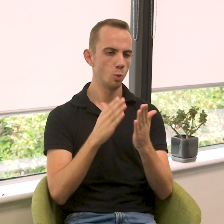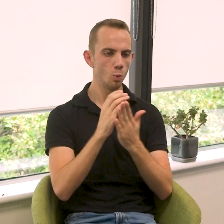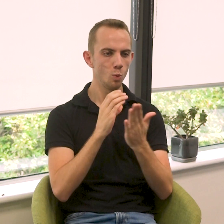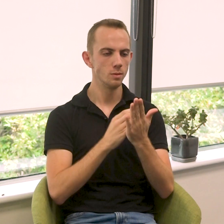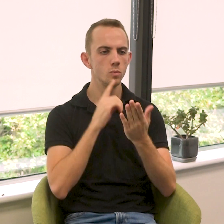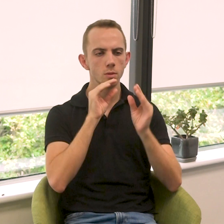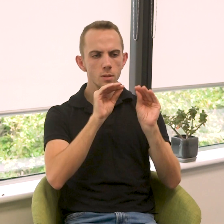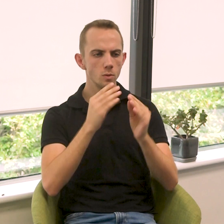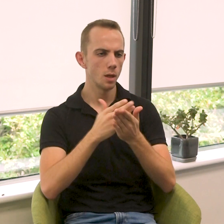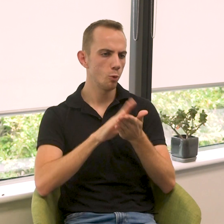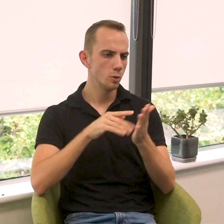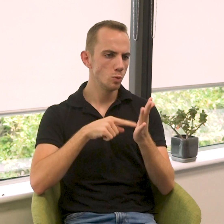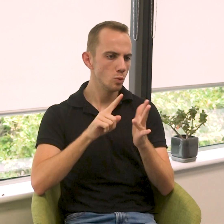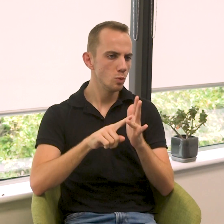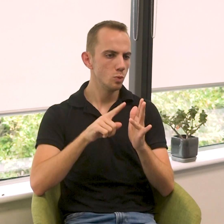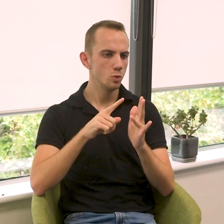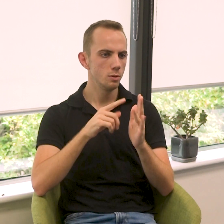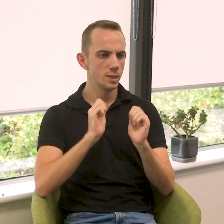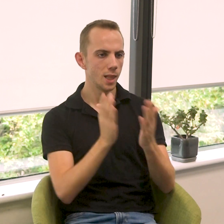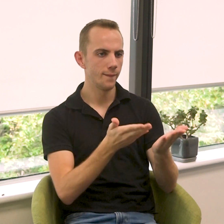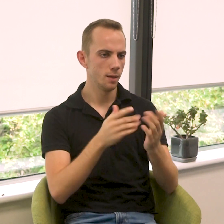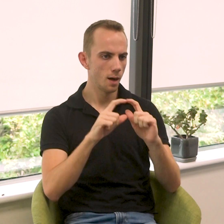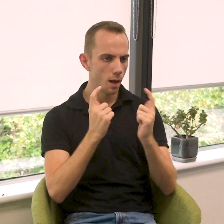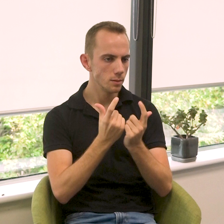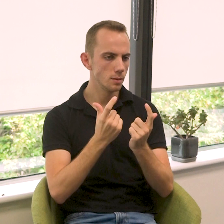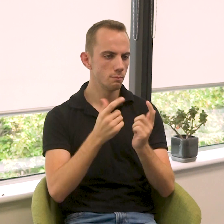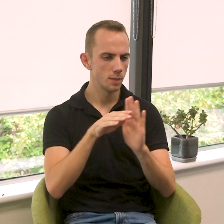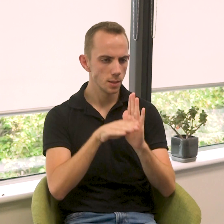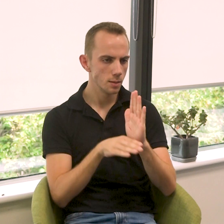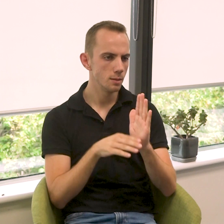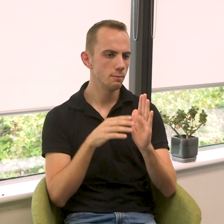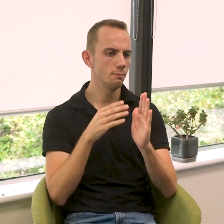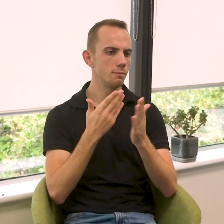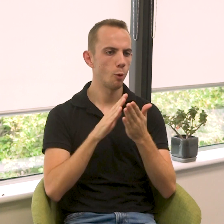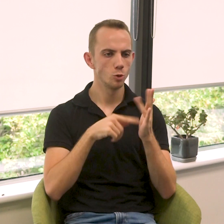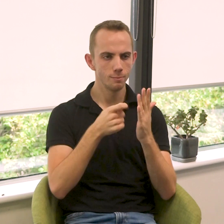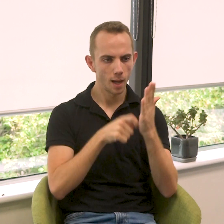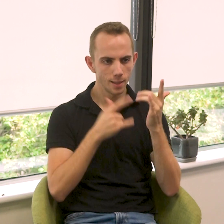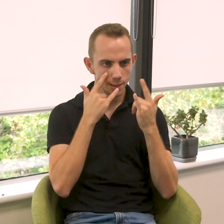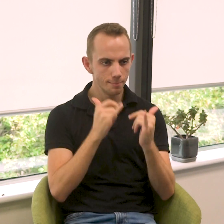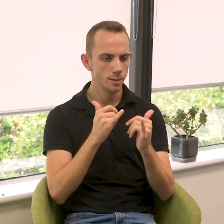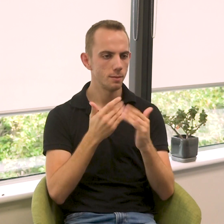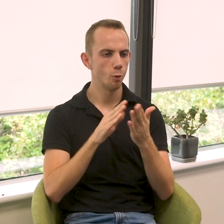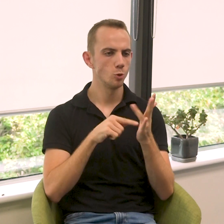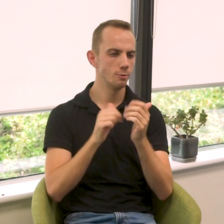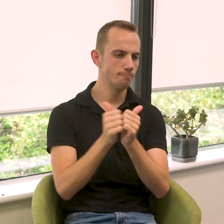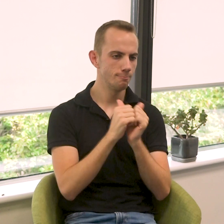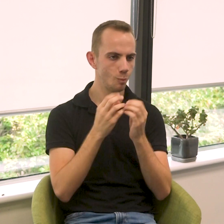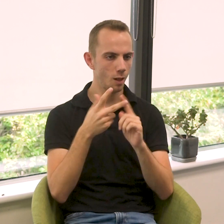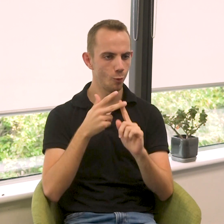where you will learn how to deliver a class, following a lesson plan, marking assessment, and working with other staff.